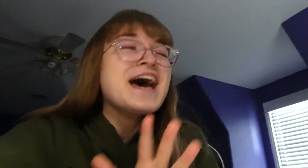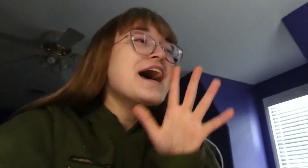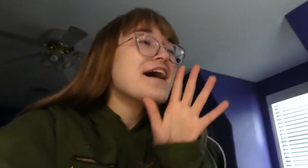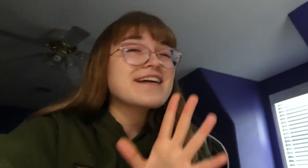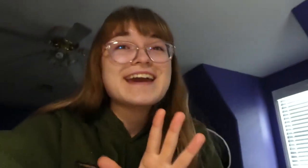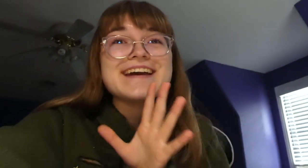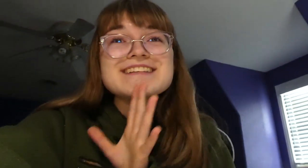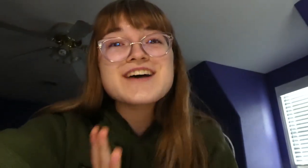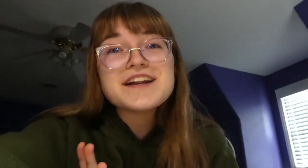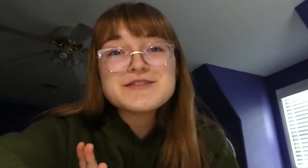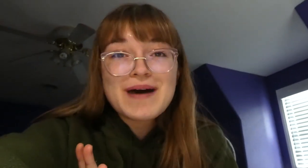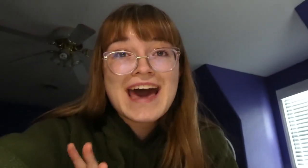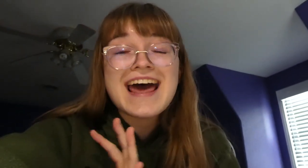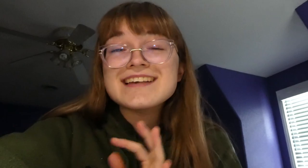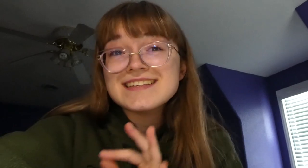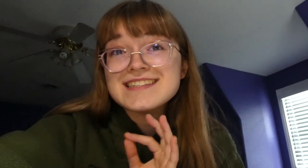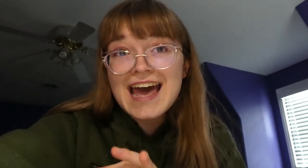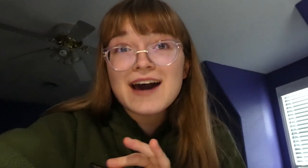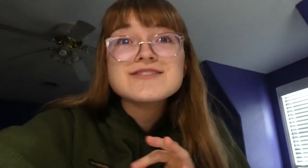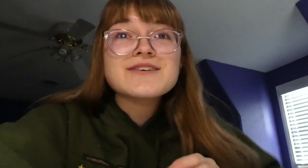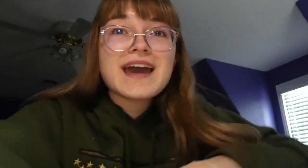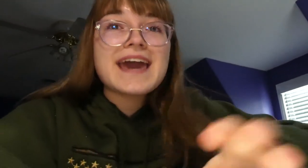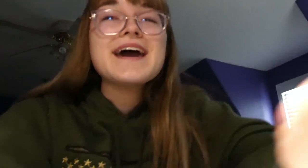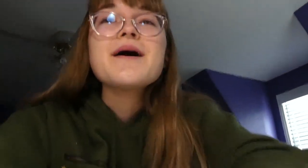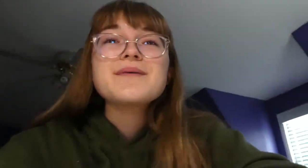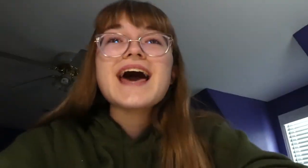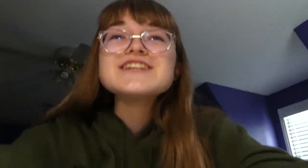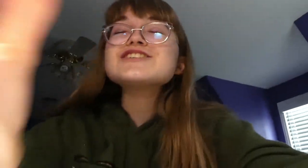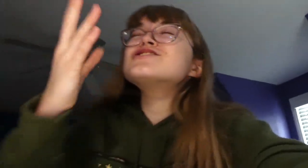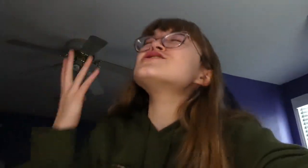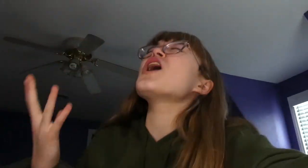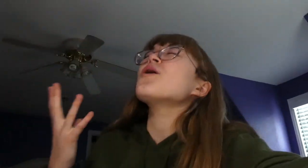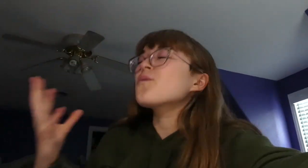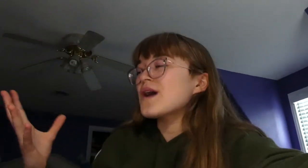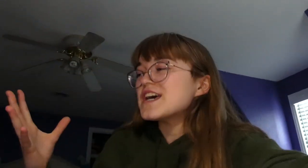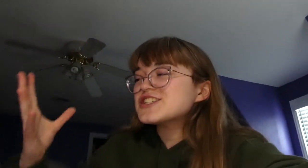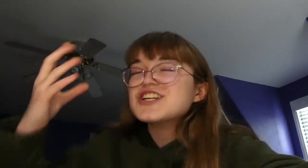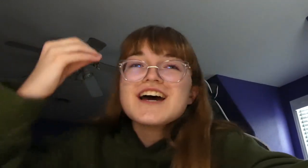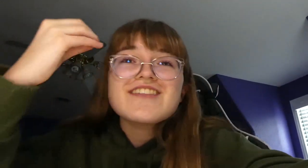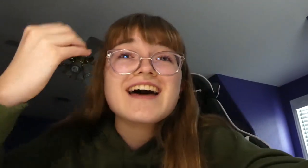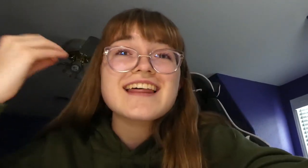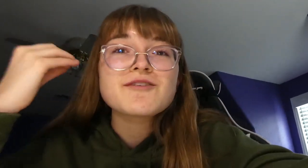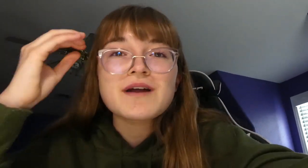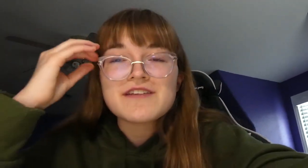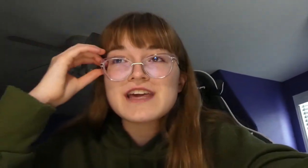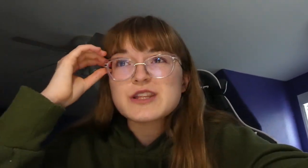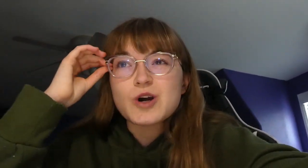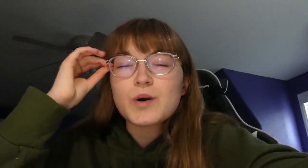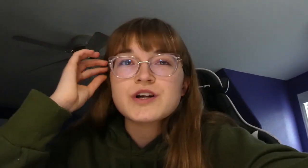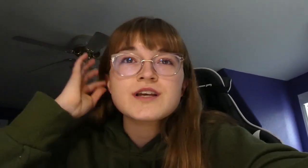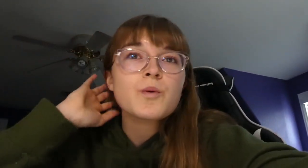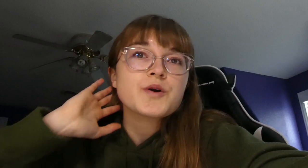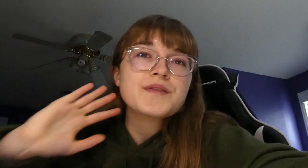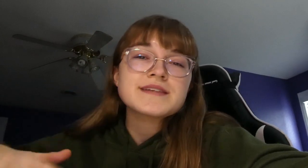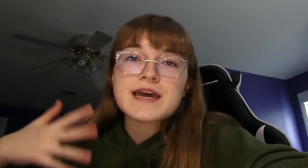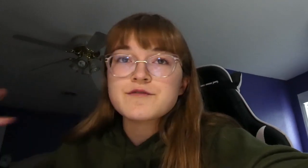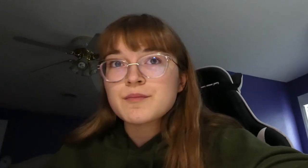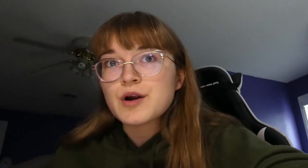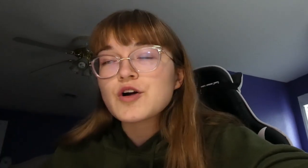Okay, it's not as bad as it sounds, okay? But I just so wish that, like, one of the other co-workers I work with, aside from Merle,